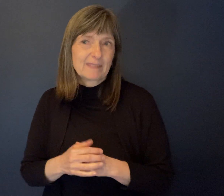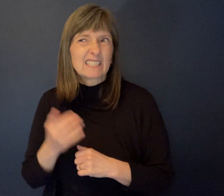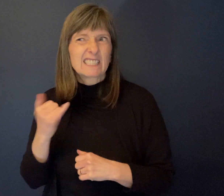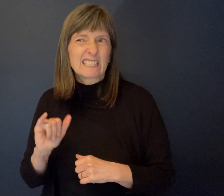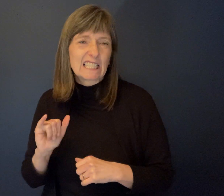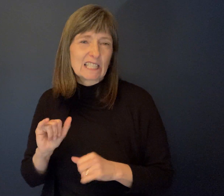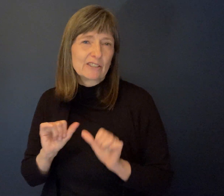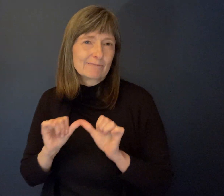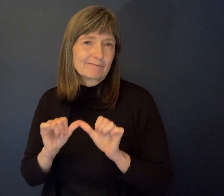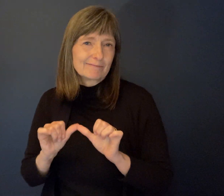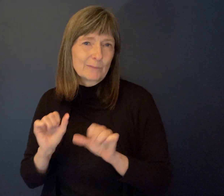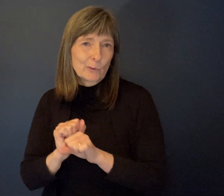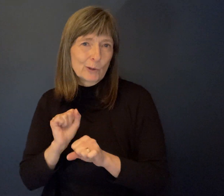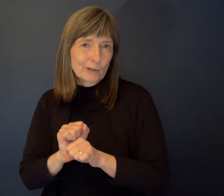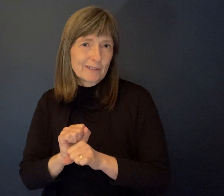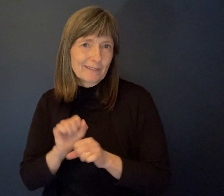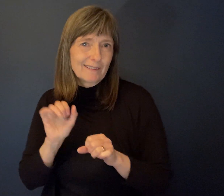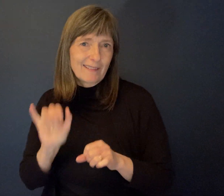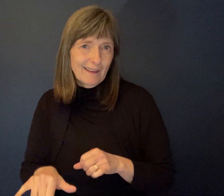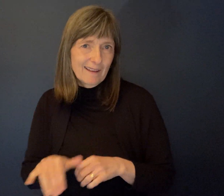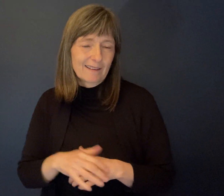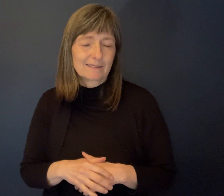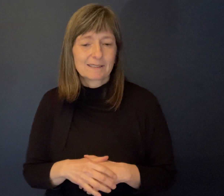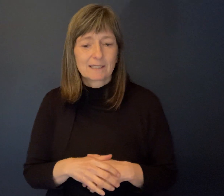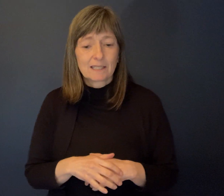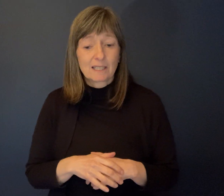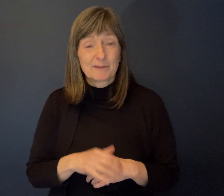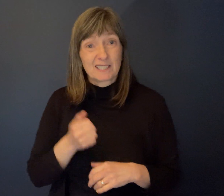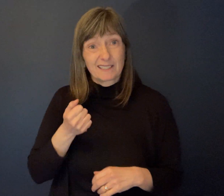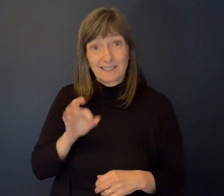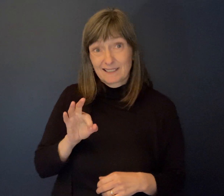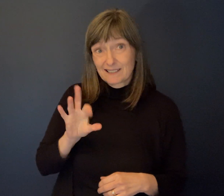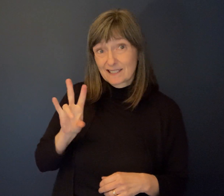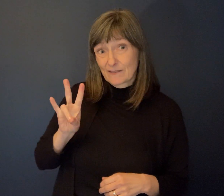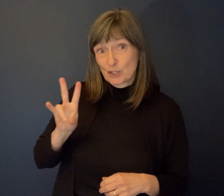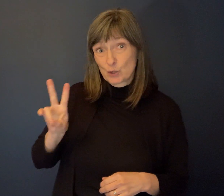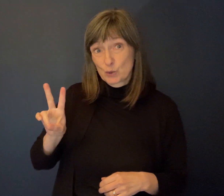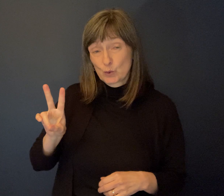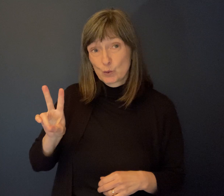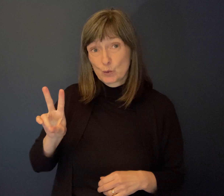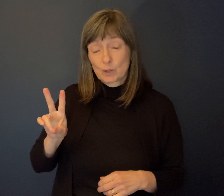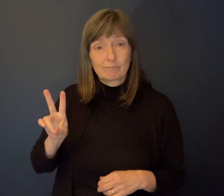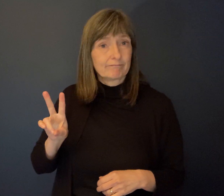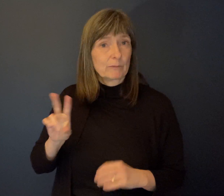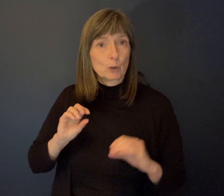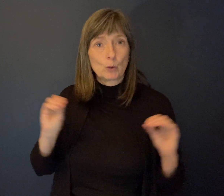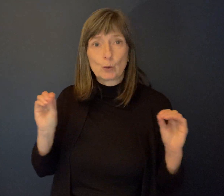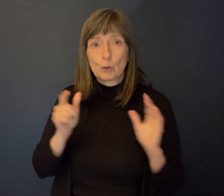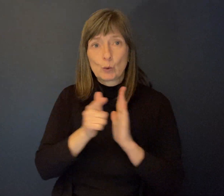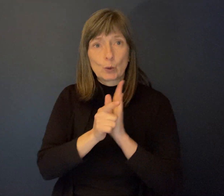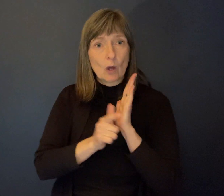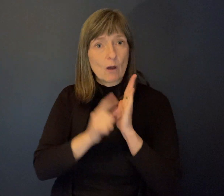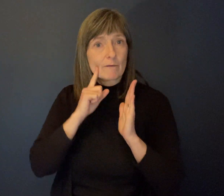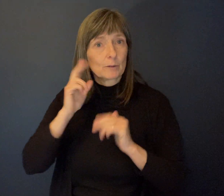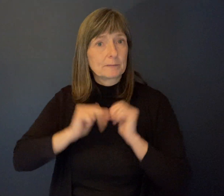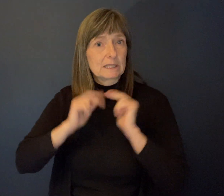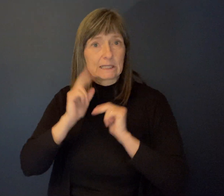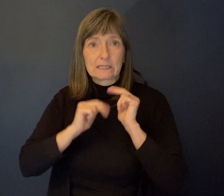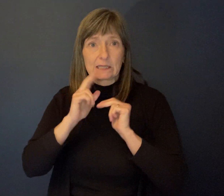bit. I mean, we were at a time in 1972 where there was no legislation covering the construction of buildings. So new buildings were going